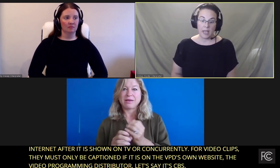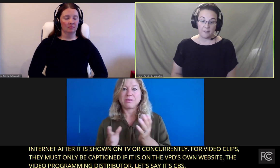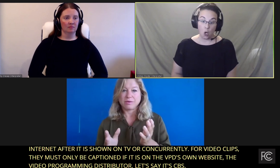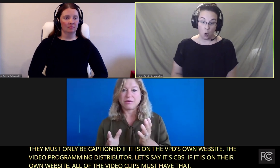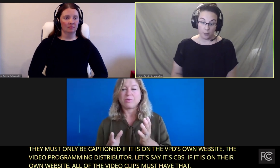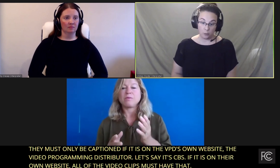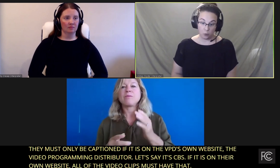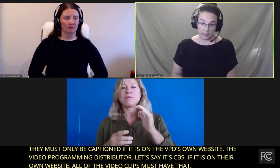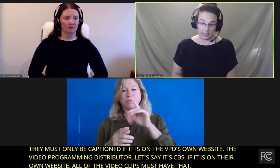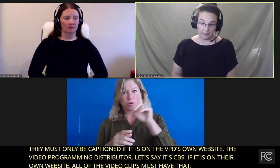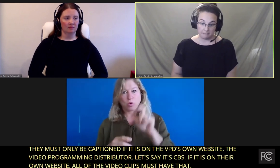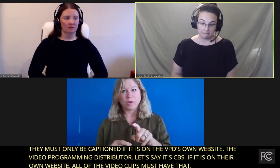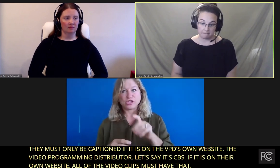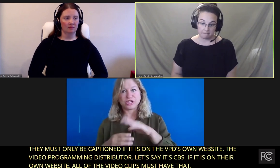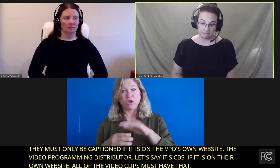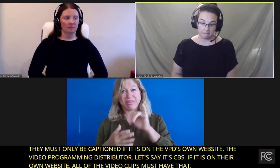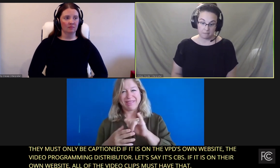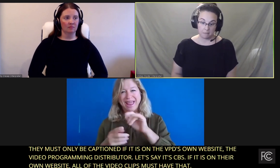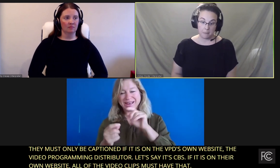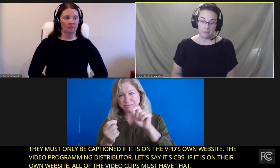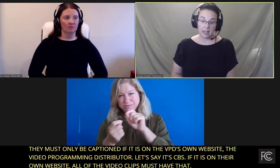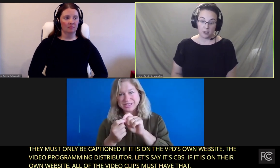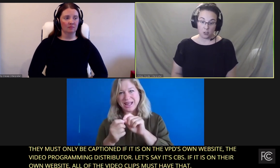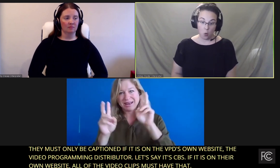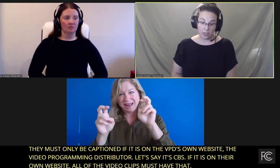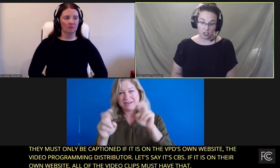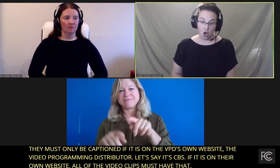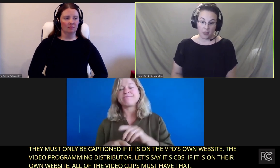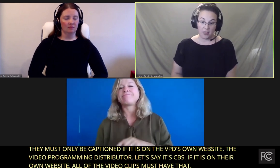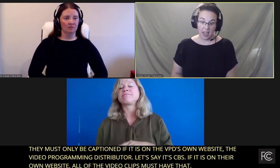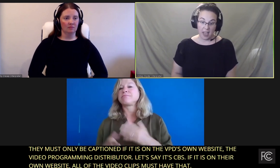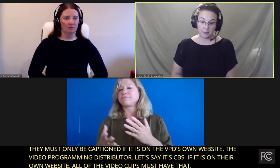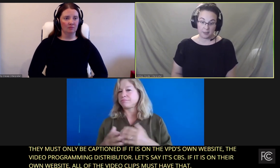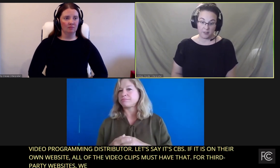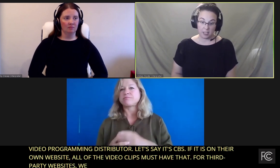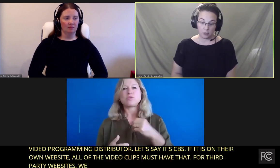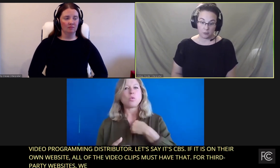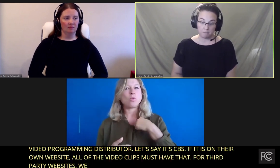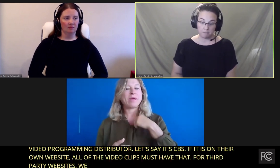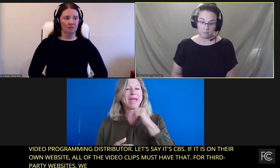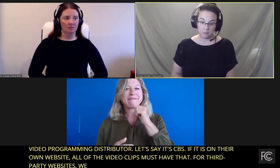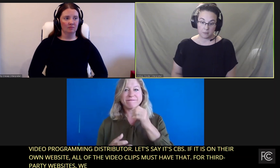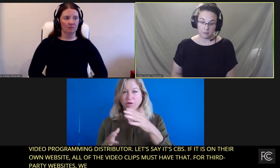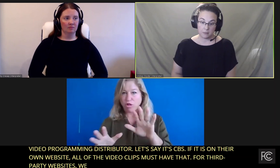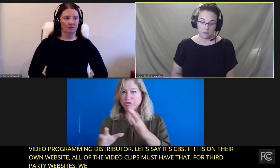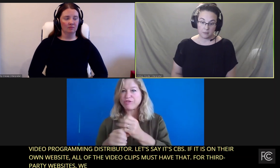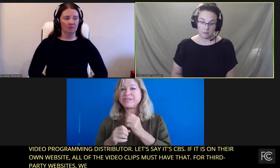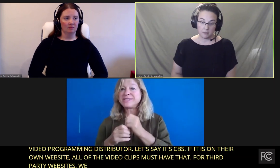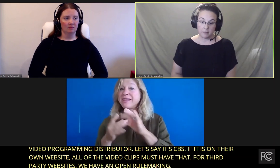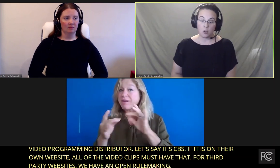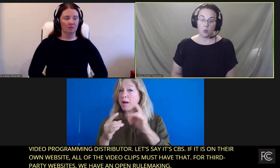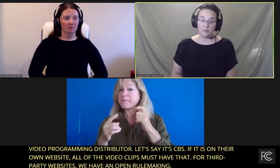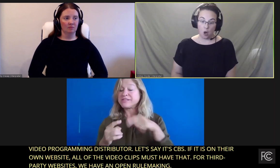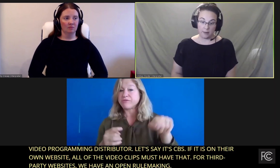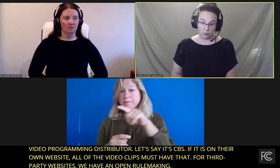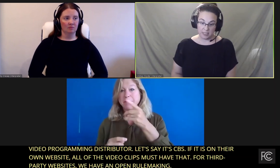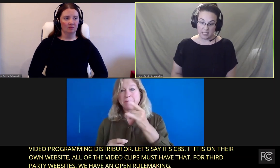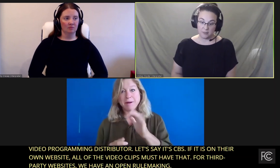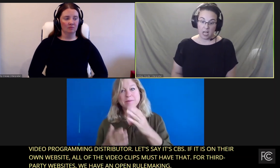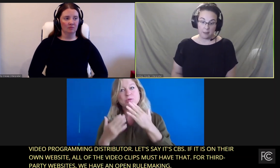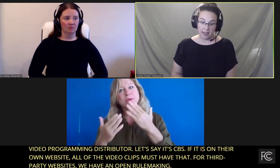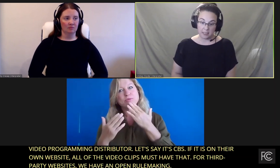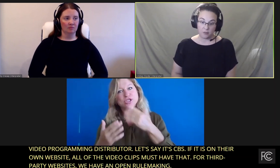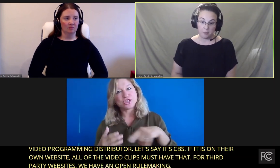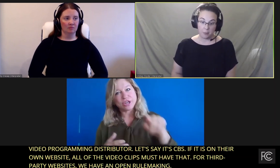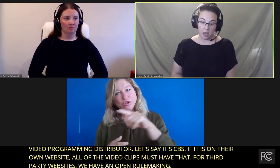We have an open rulemaking. And there's a question on that specific issue. We have already